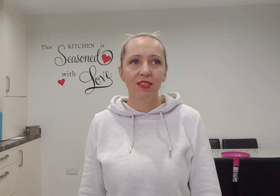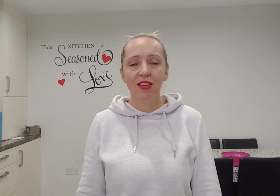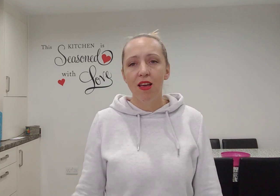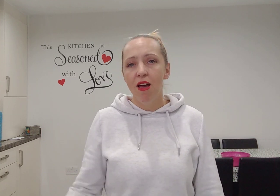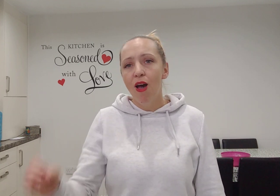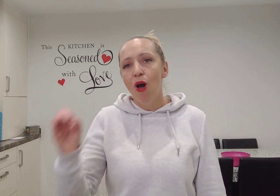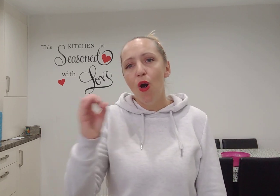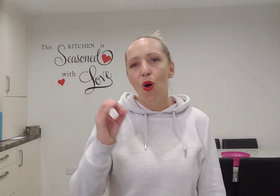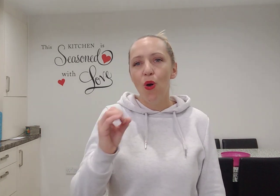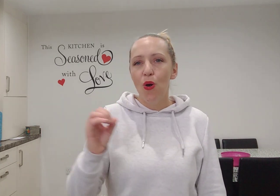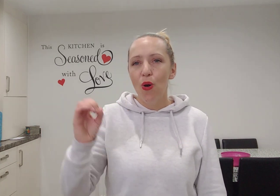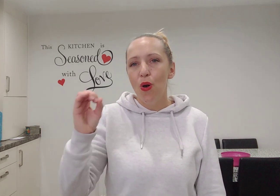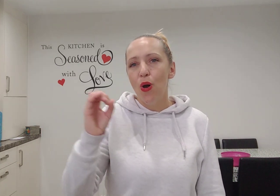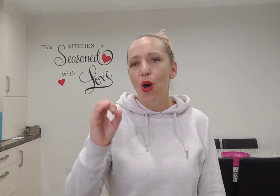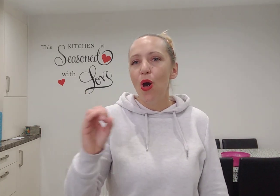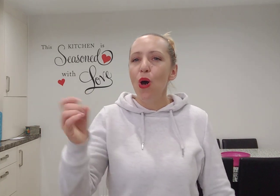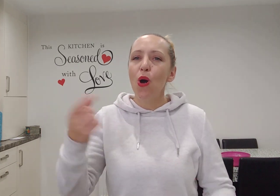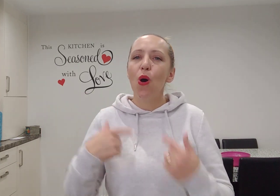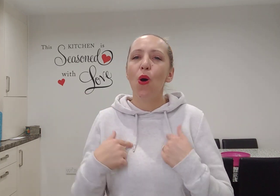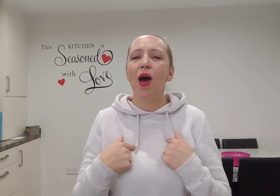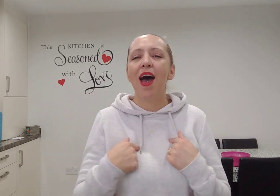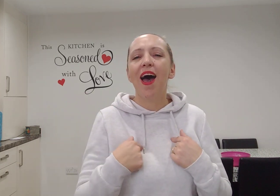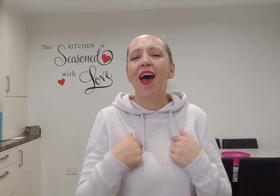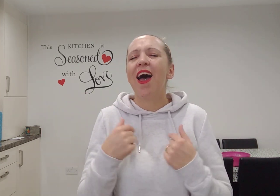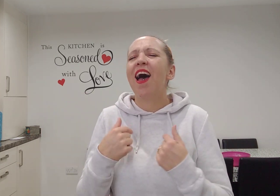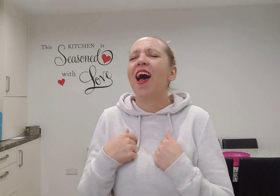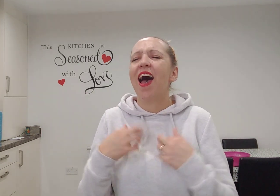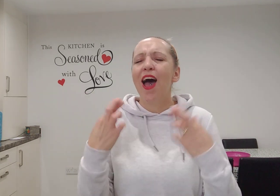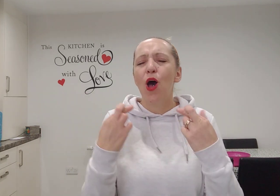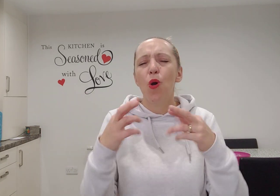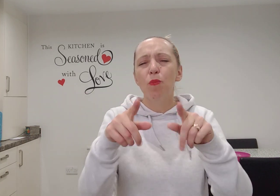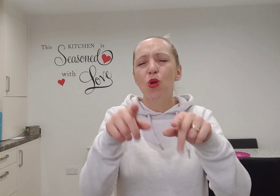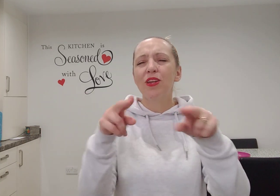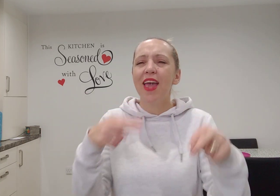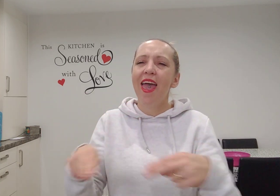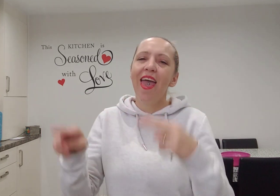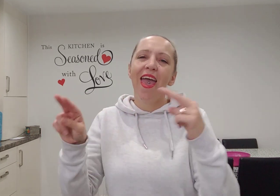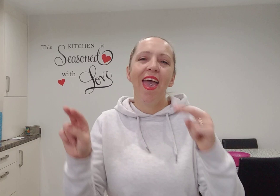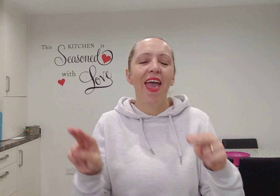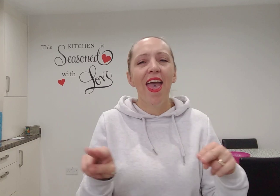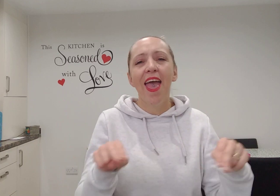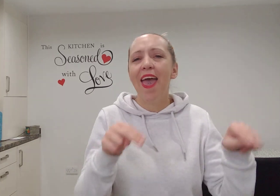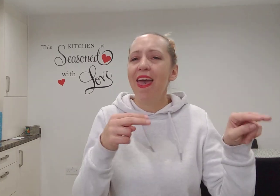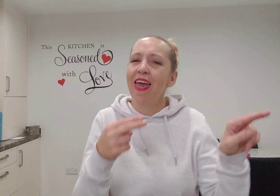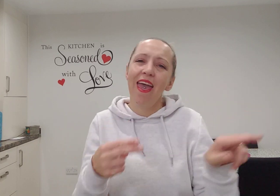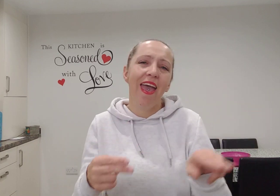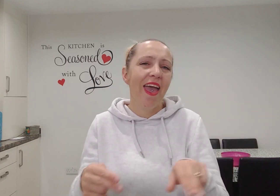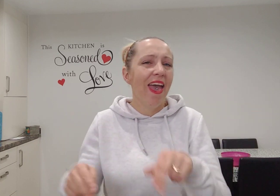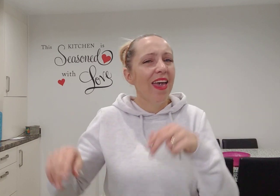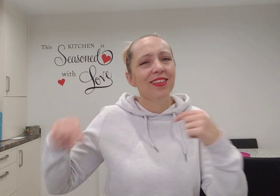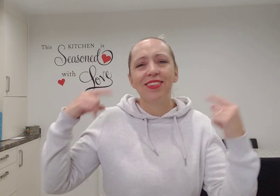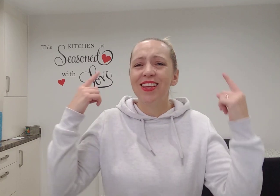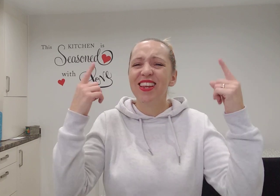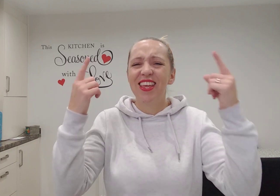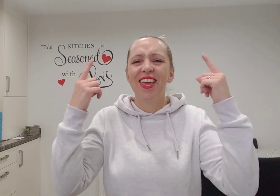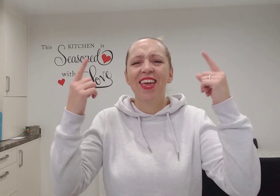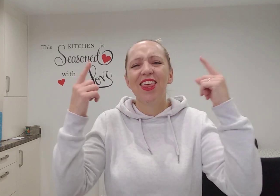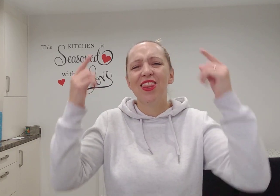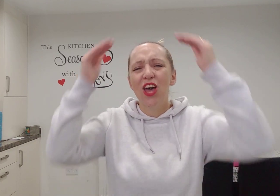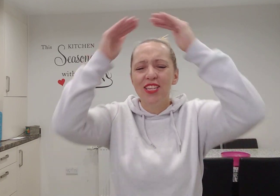Oh, I hope you're dancing in the